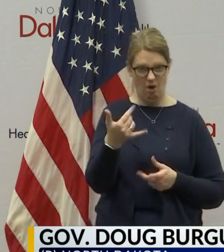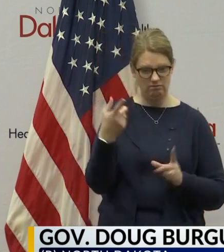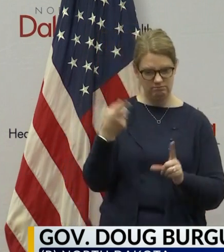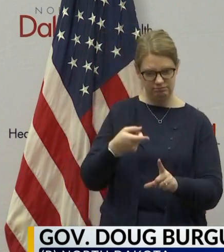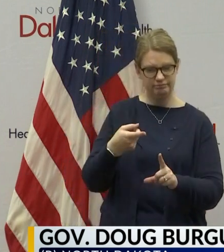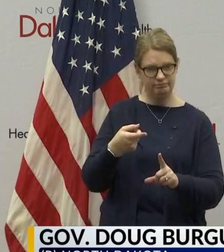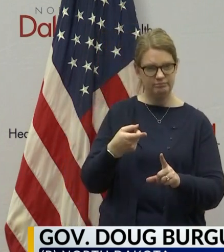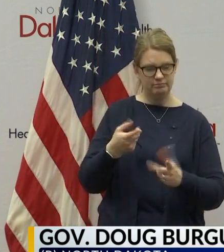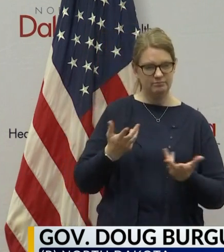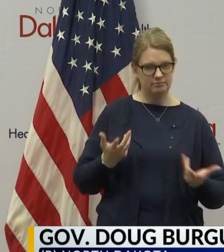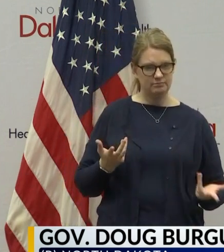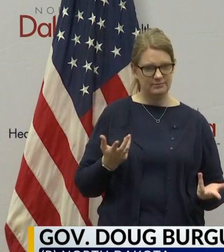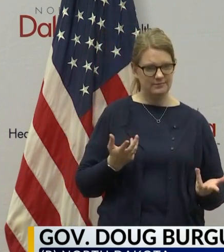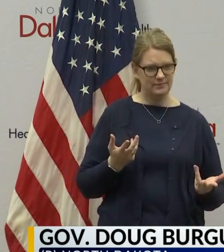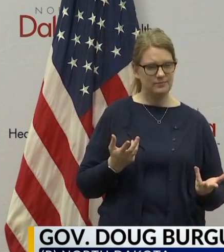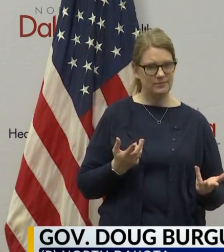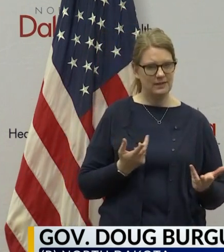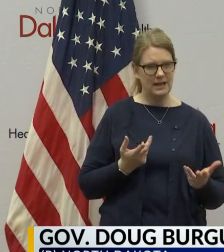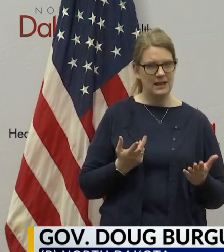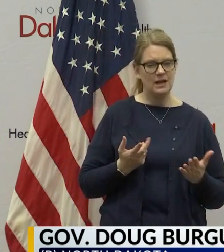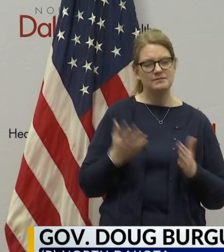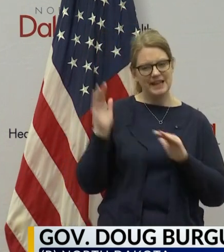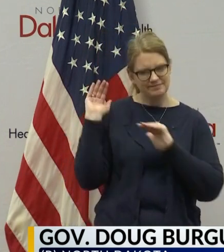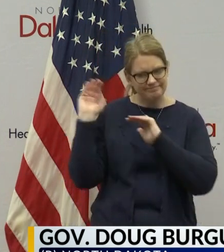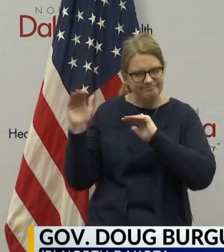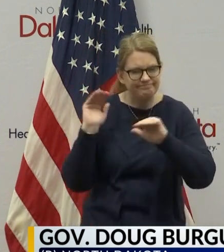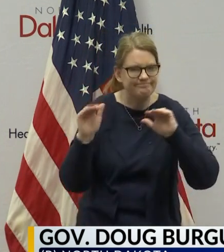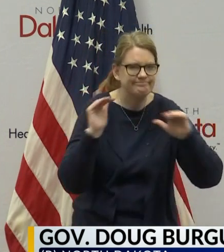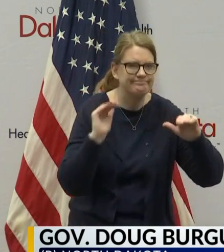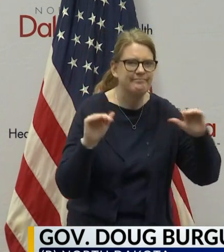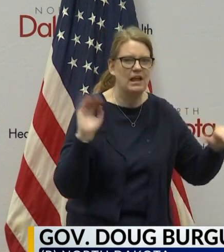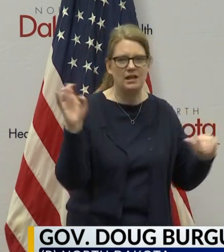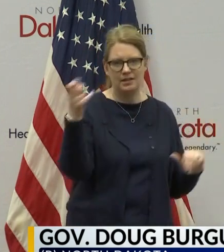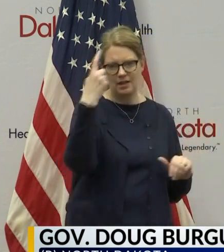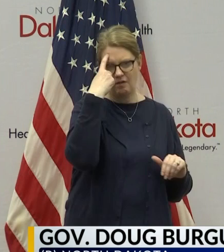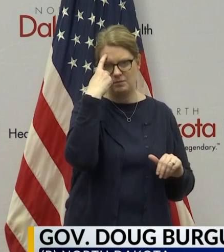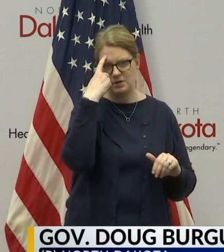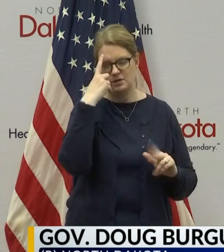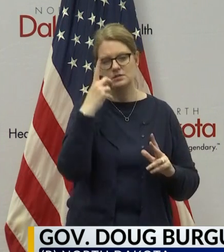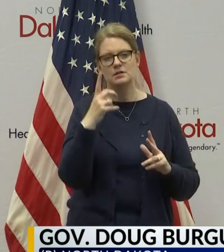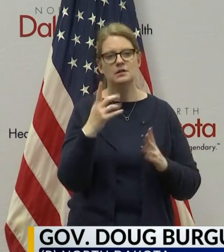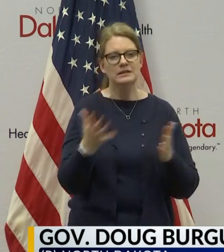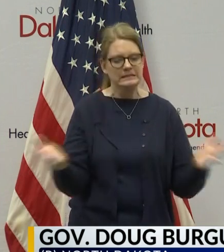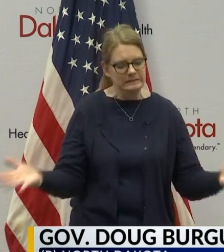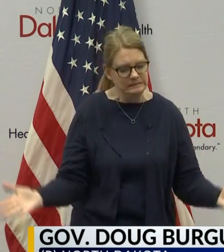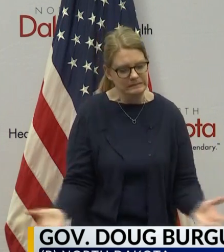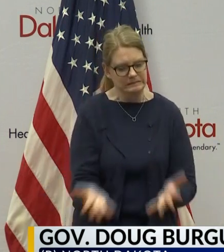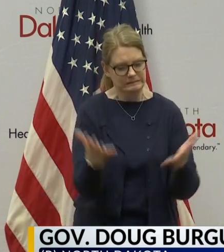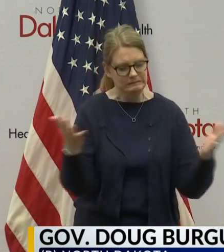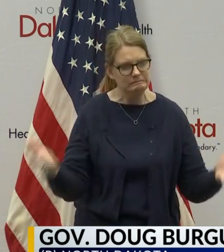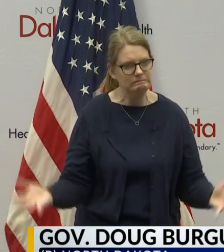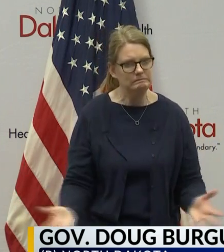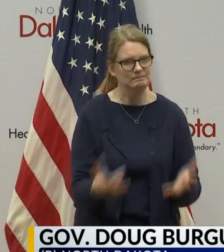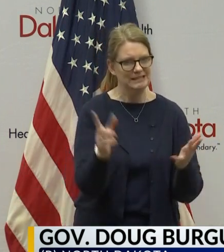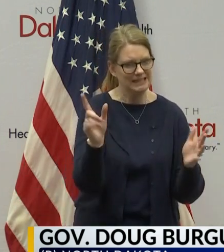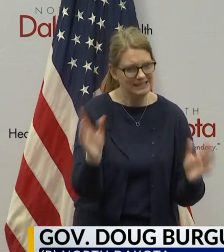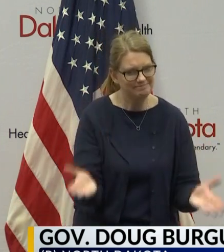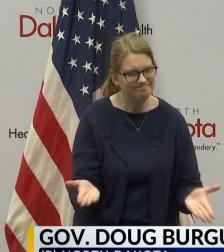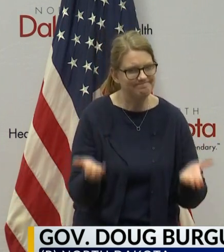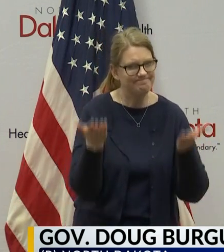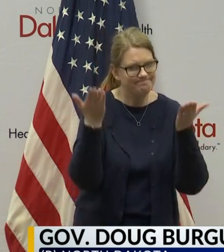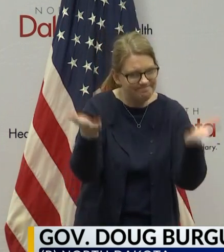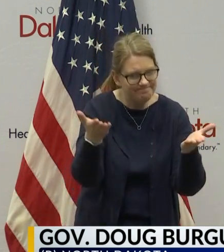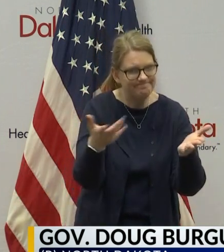covered today, which is asking all governors to reinforce the need for us, particularly during this time,